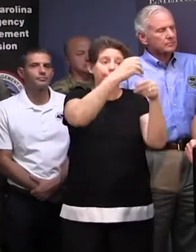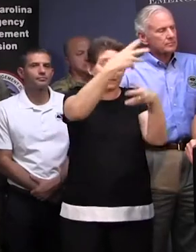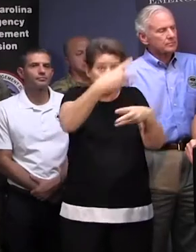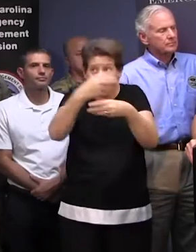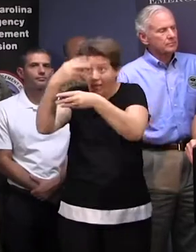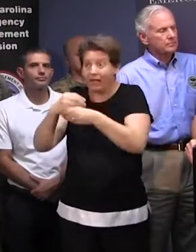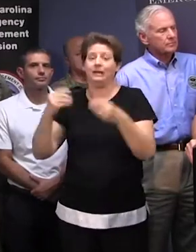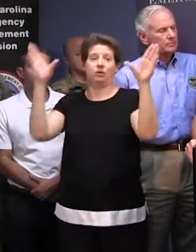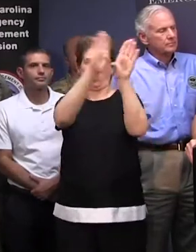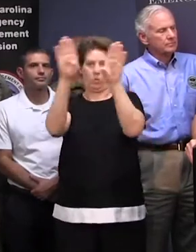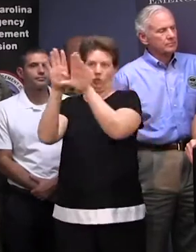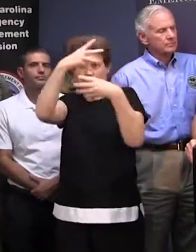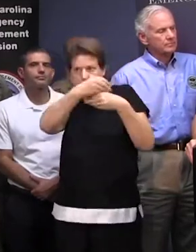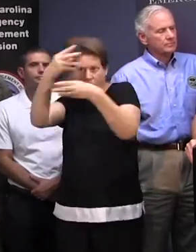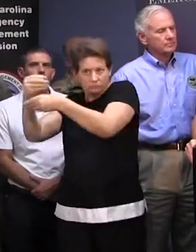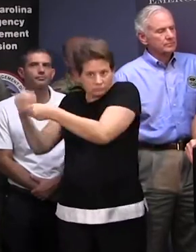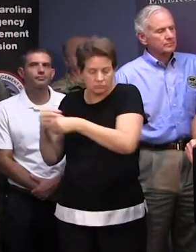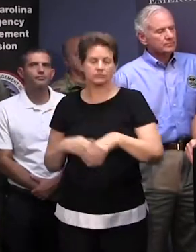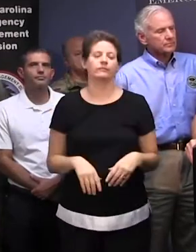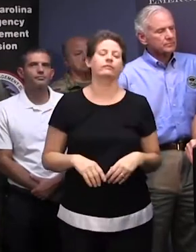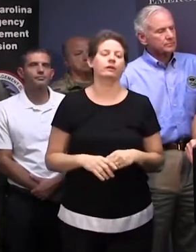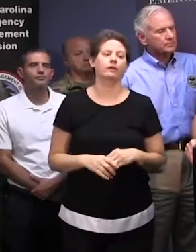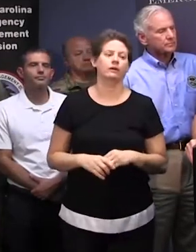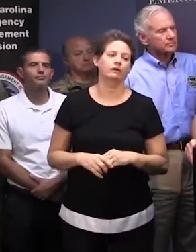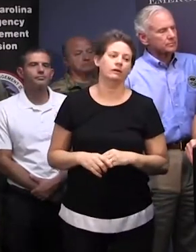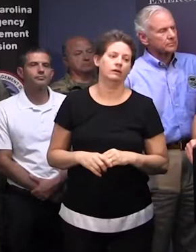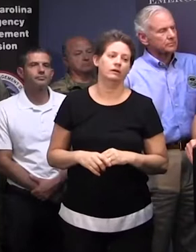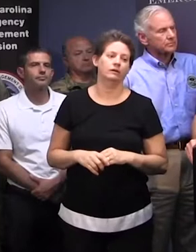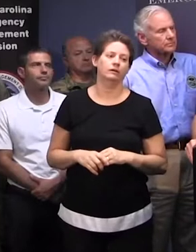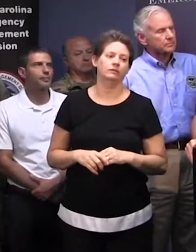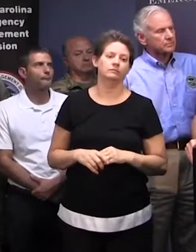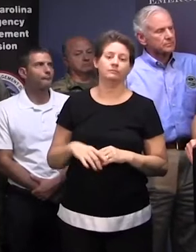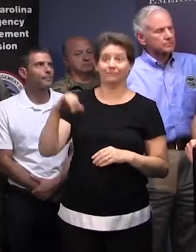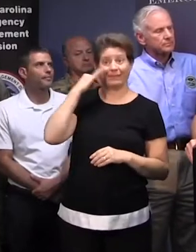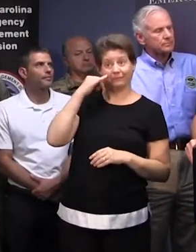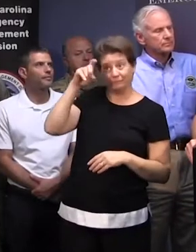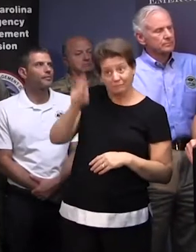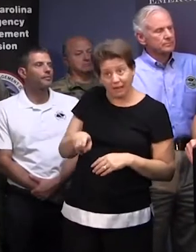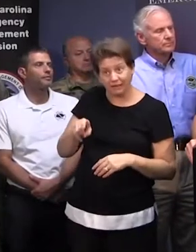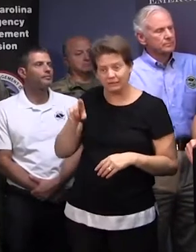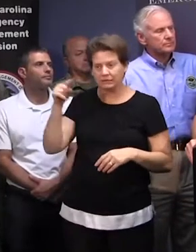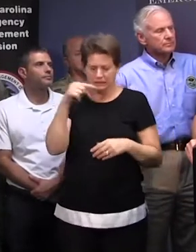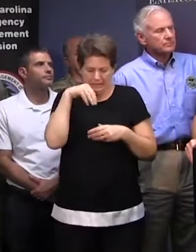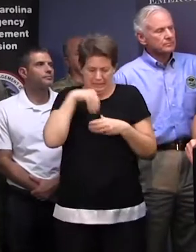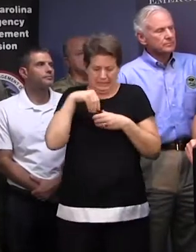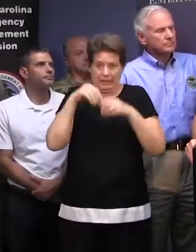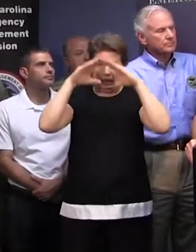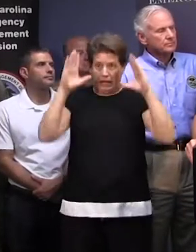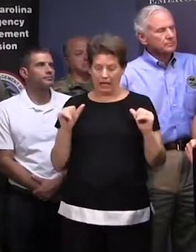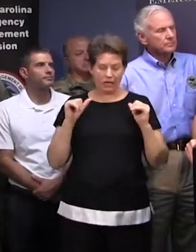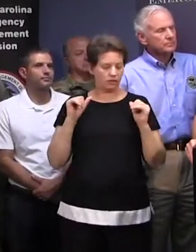or rather blinds and curtains closed. And certainly, if the need arises, take refuge in a small interior room,